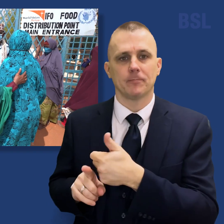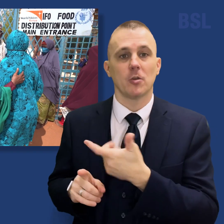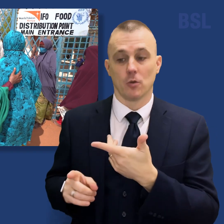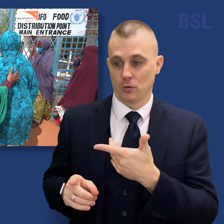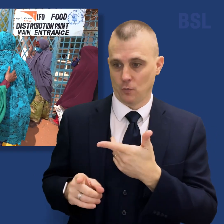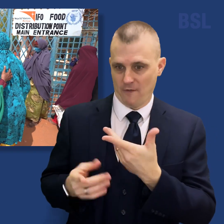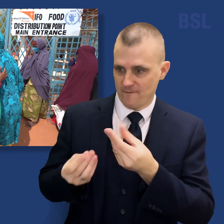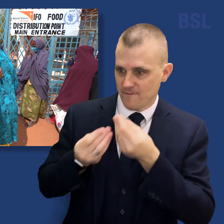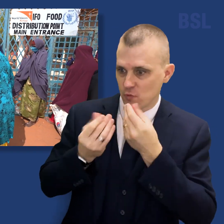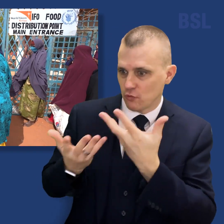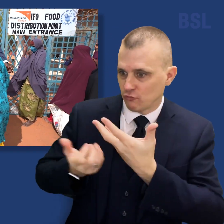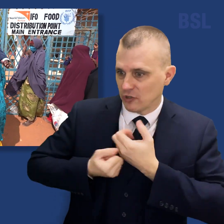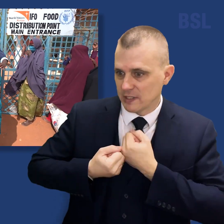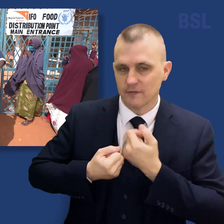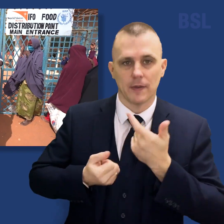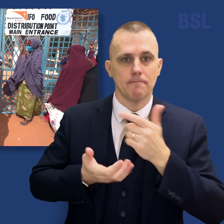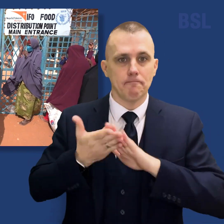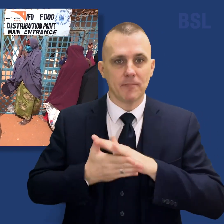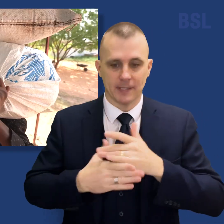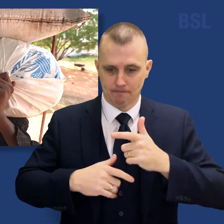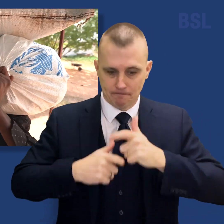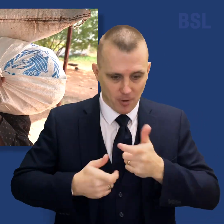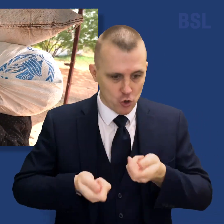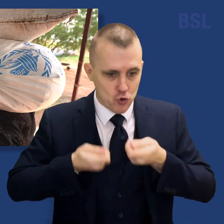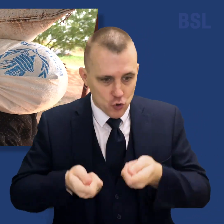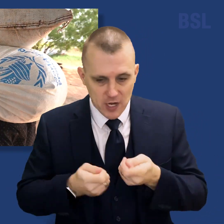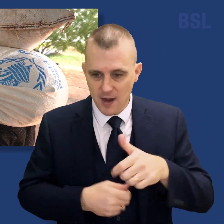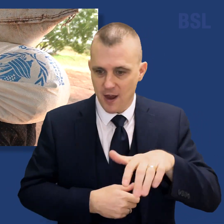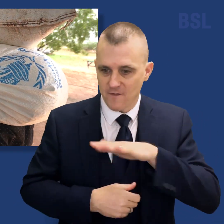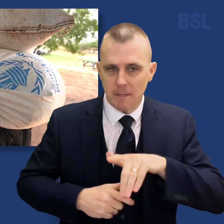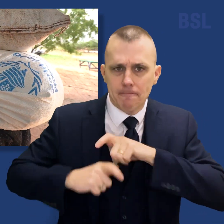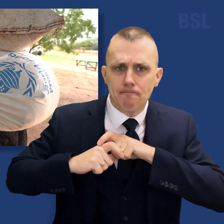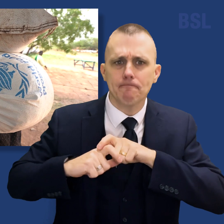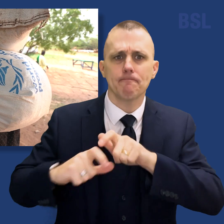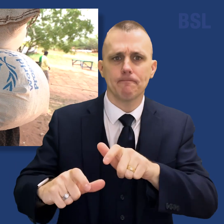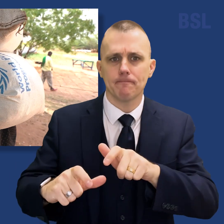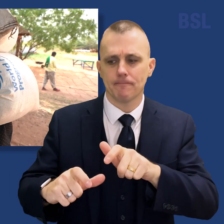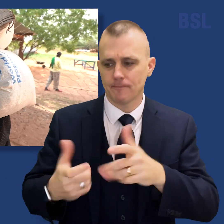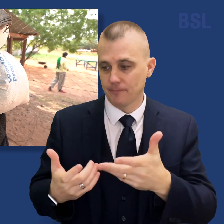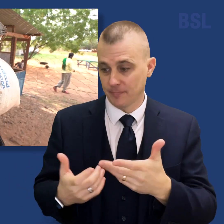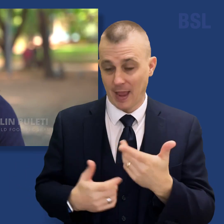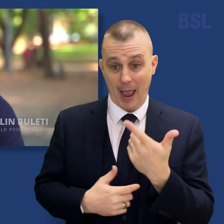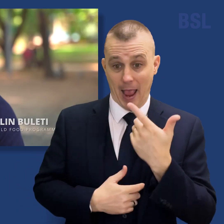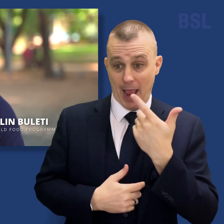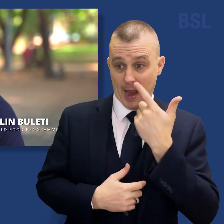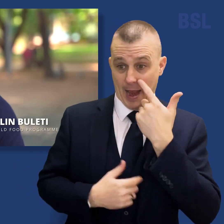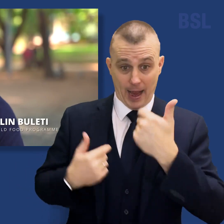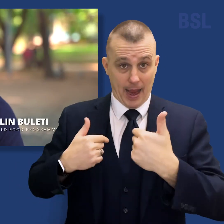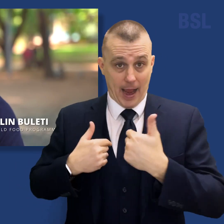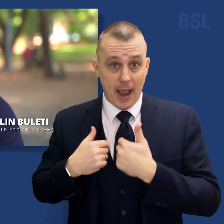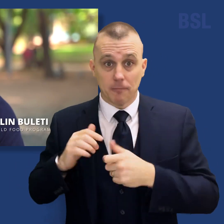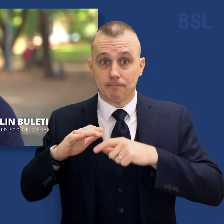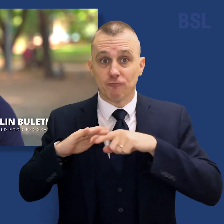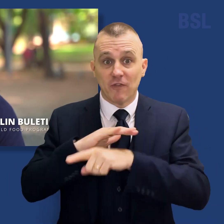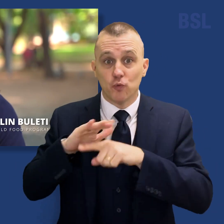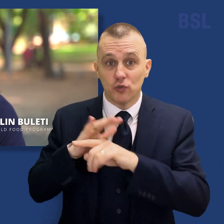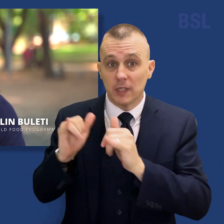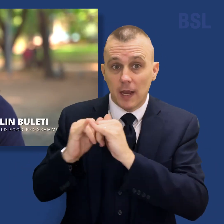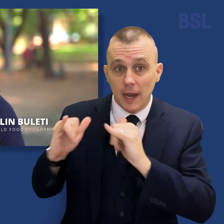receive helps us to sustain our cooking and the family. I'm able to go to the refugee camps and ensure